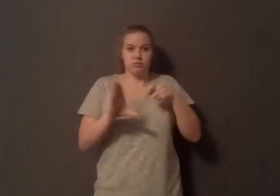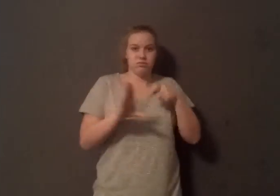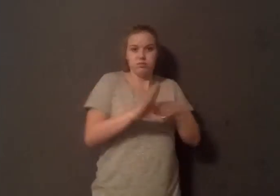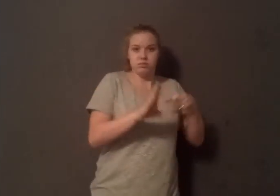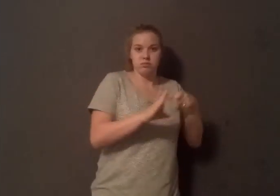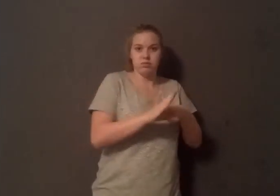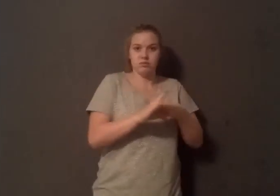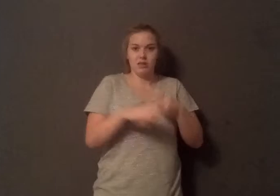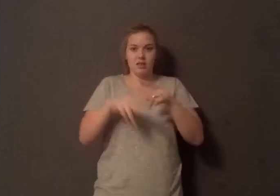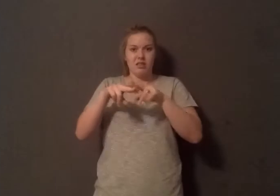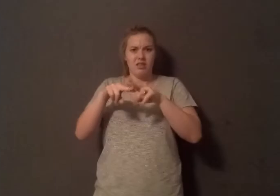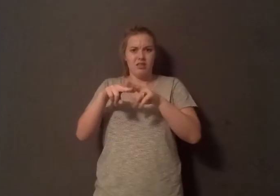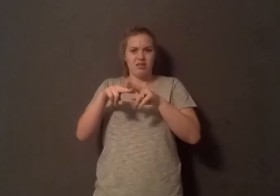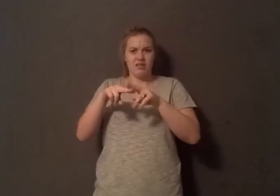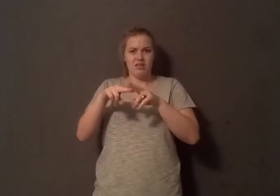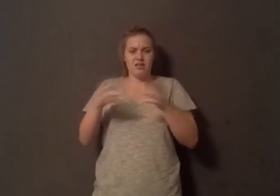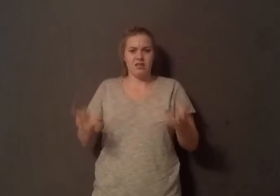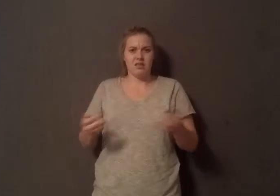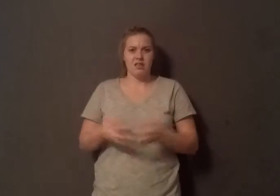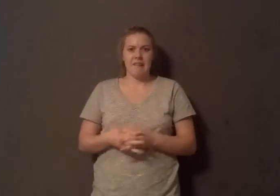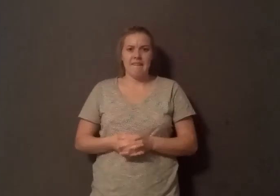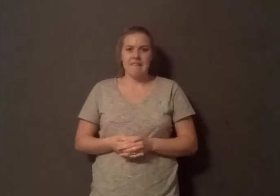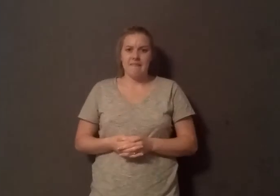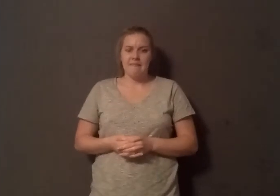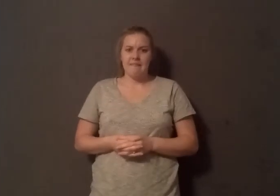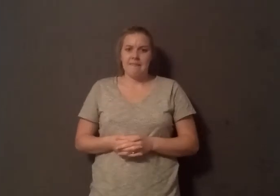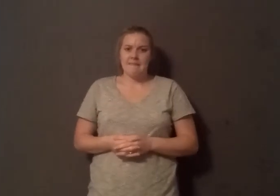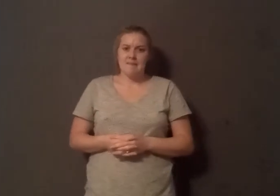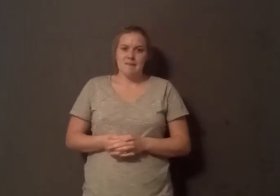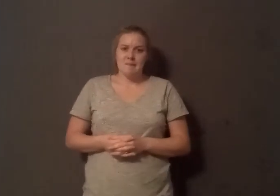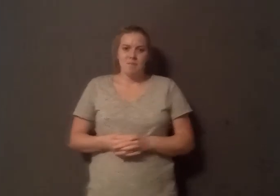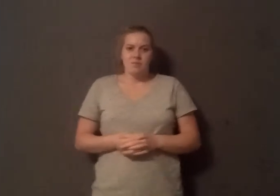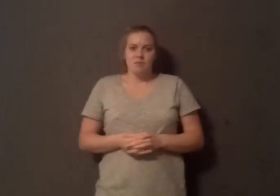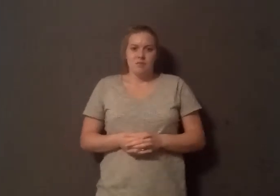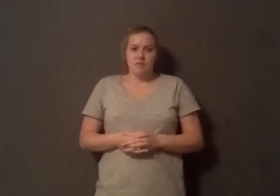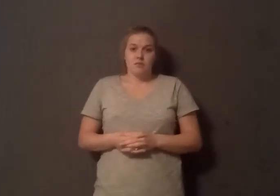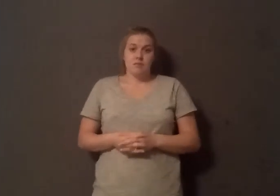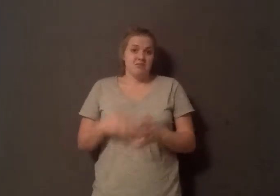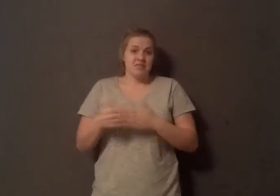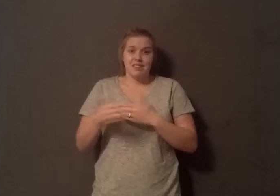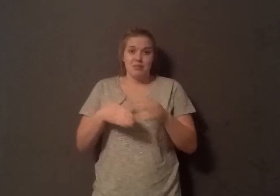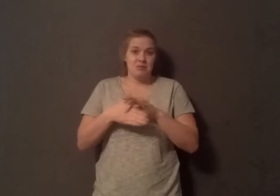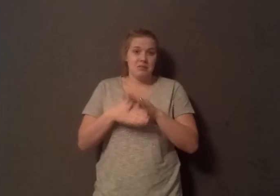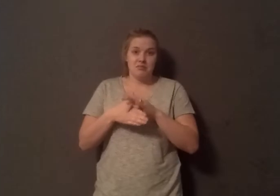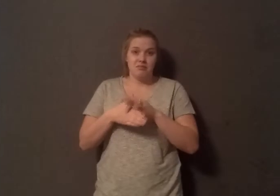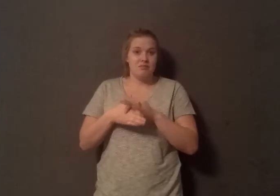sodium. Heterocyclic amines are clear-cut carcinogens, and they can form in any kind of meat as it's heated, as it's cooked. But by